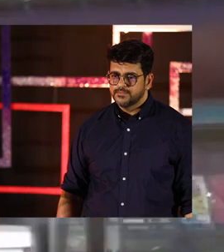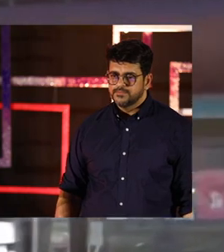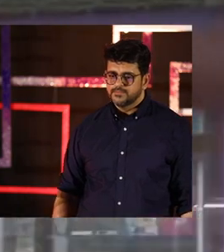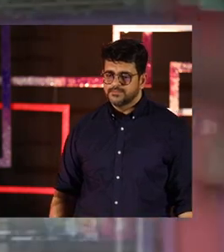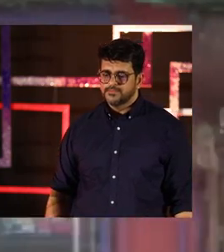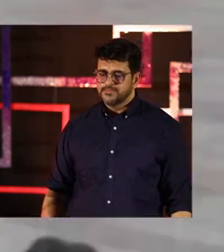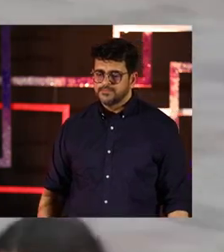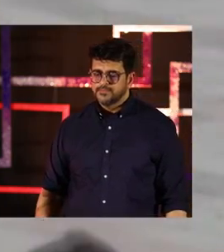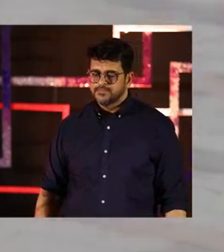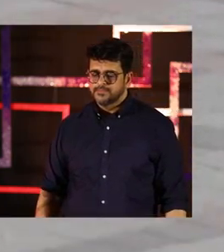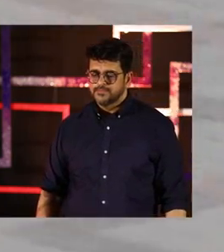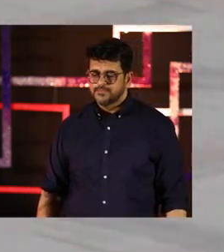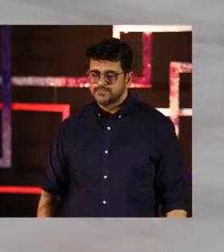What's going on? I don't know.